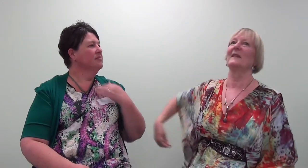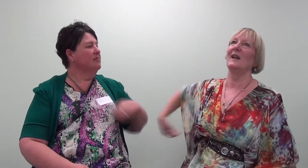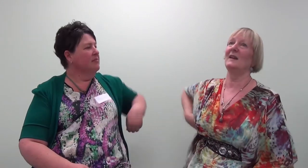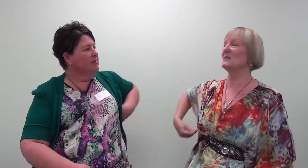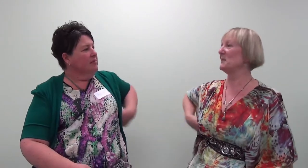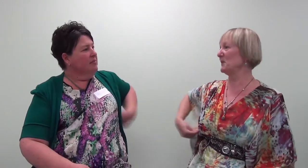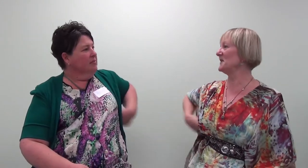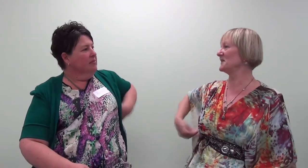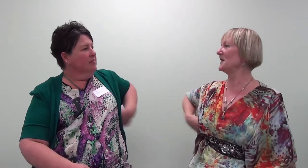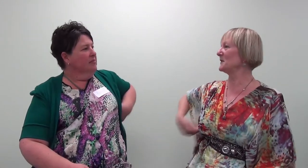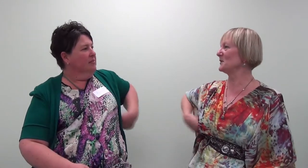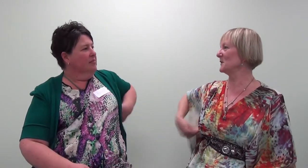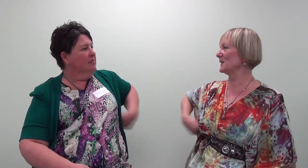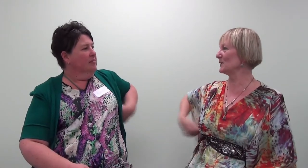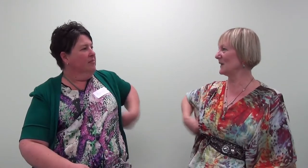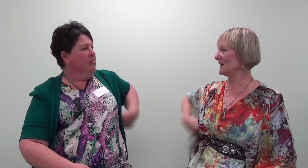And it's pretty safe to do it this way.